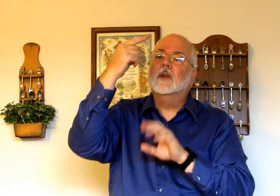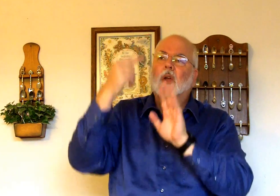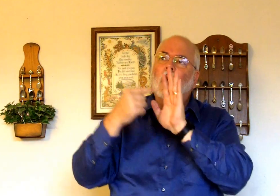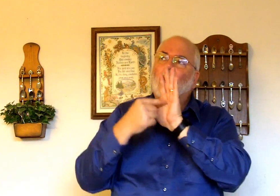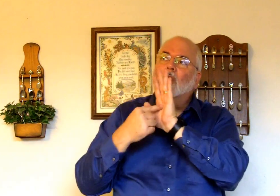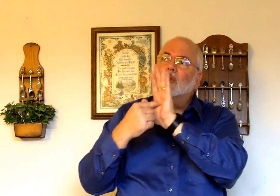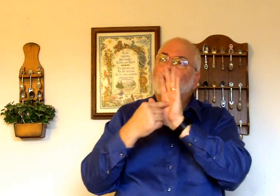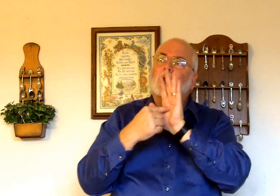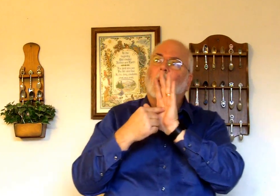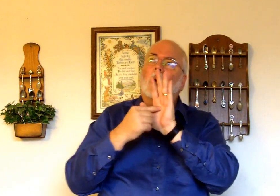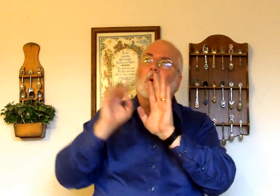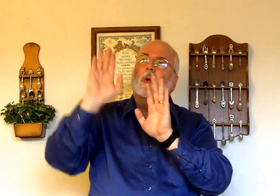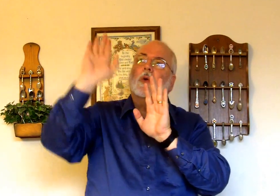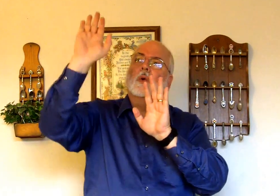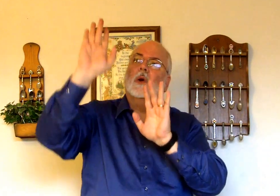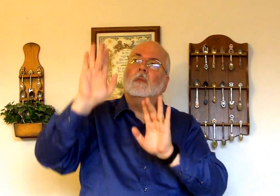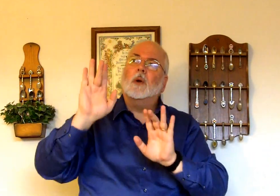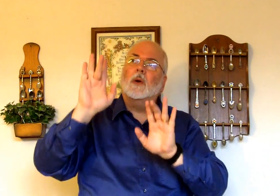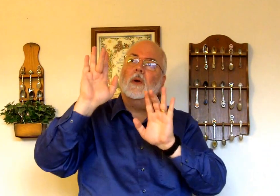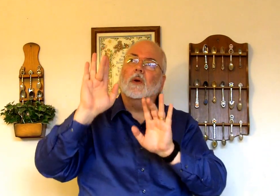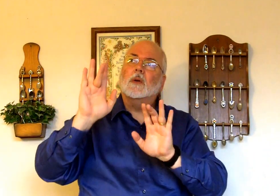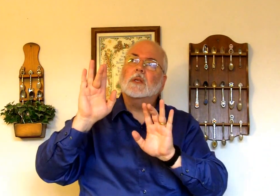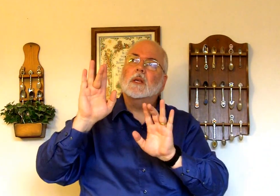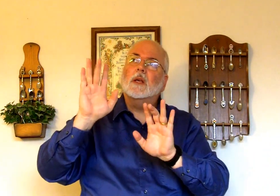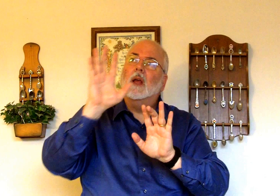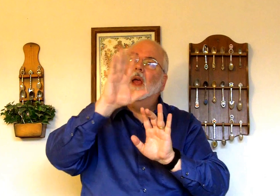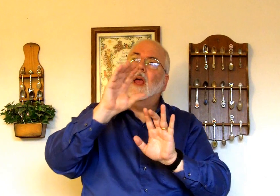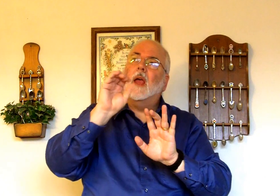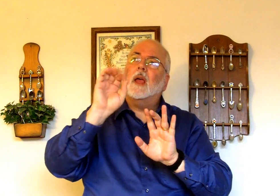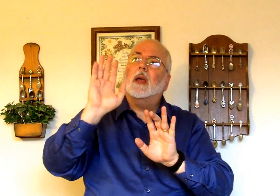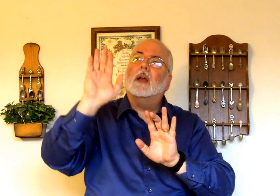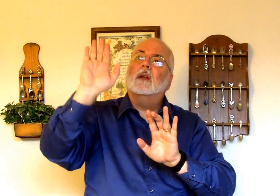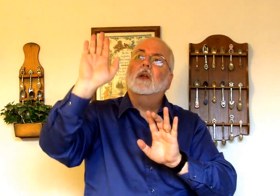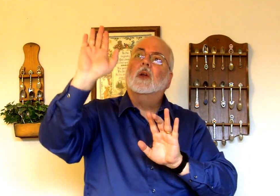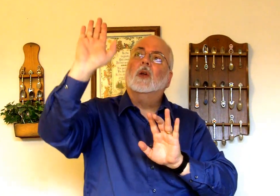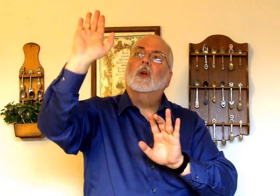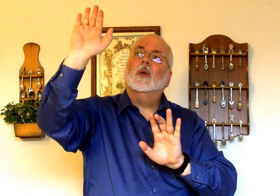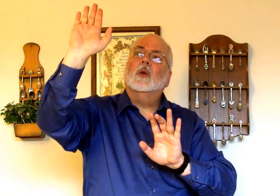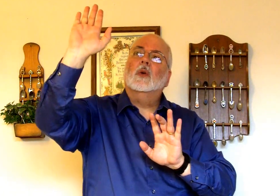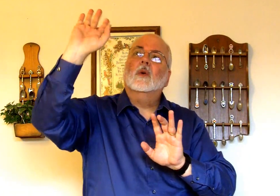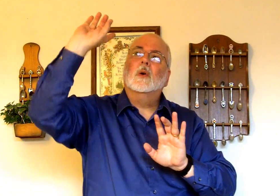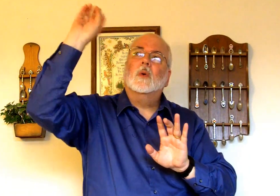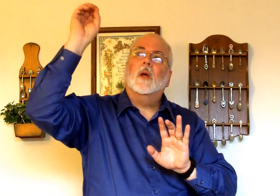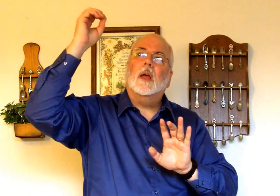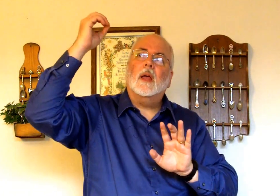Show your mercy and your grace.